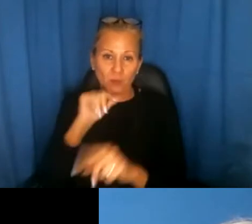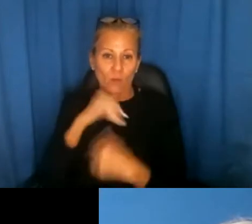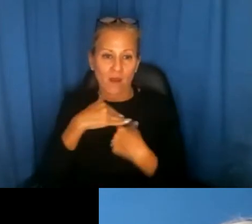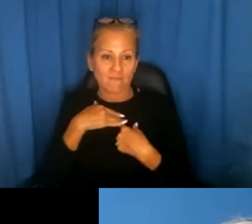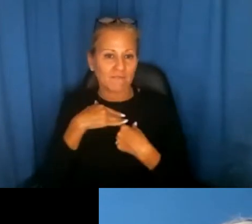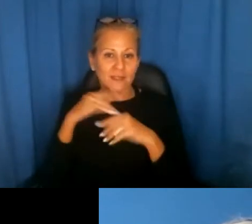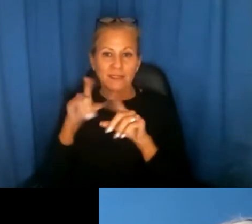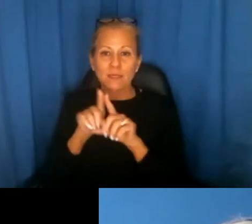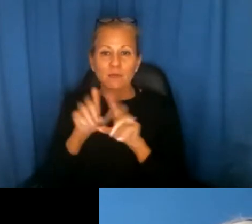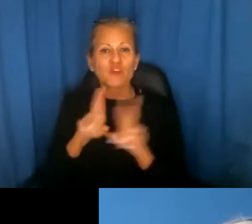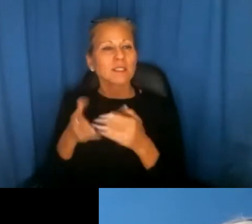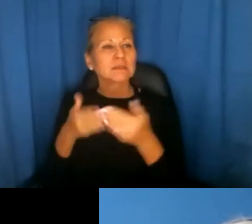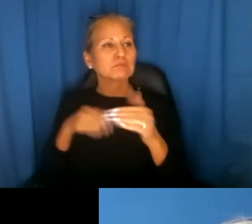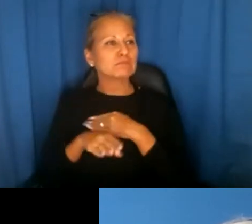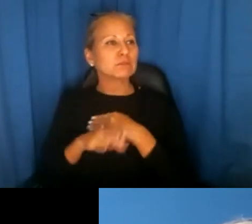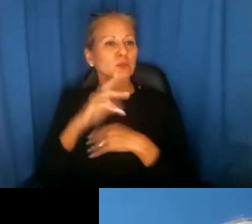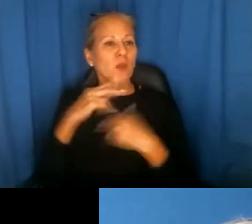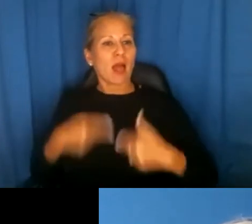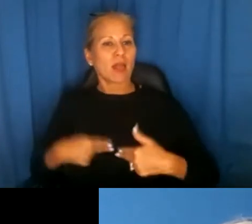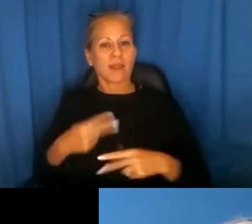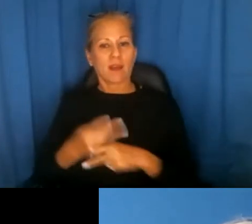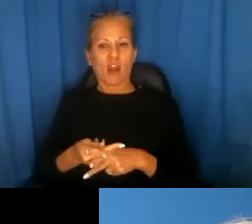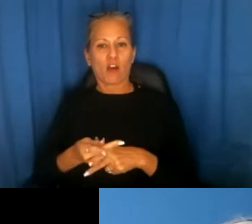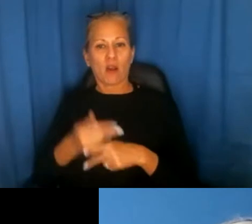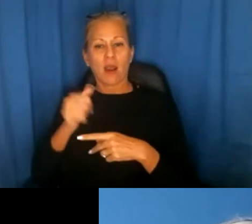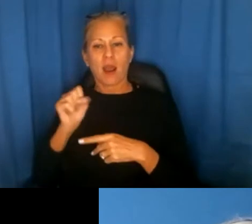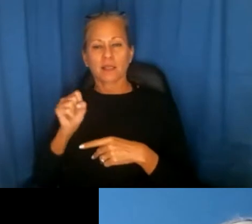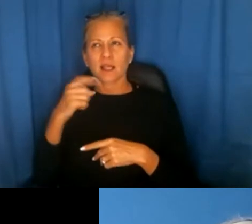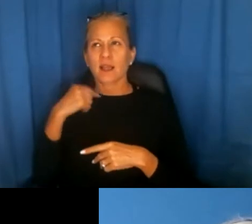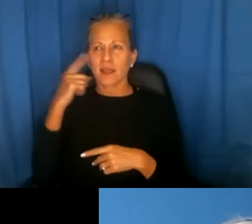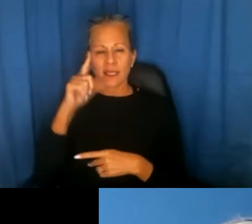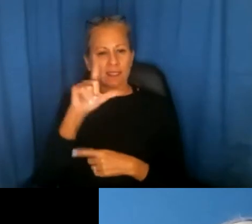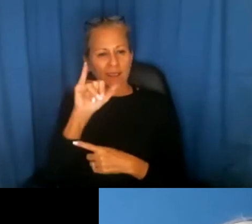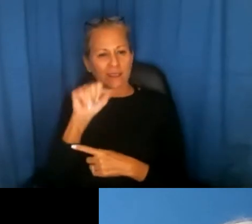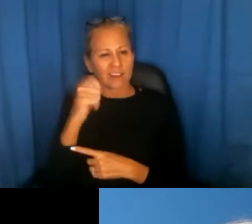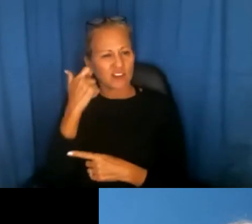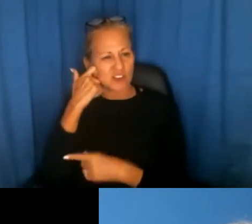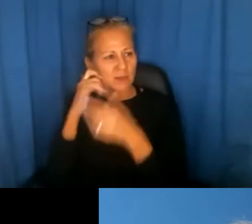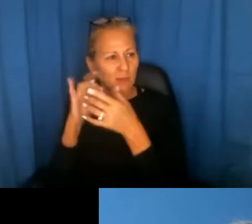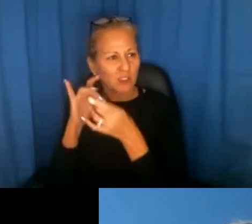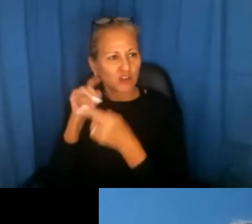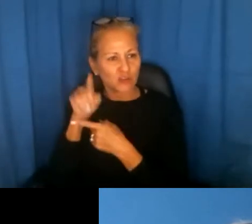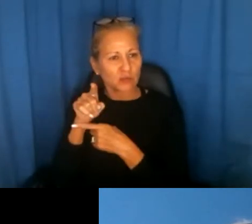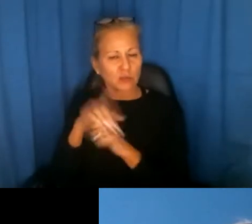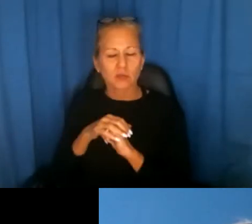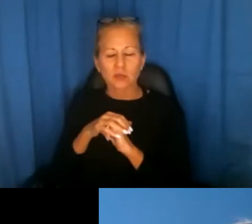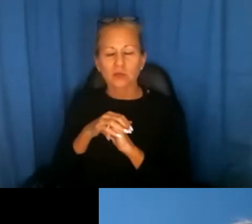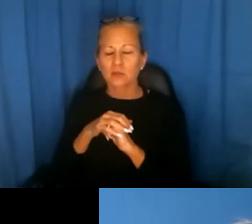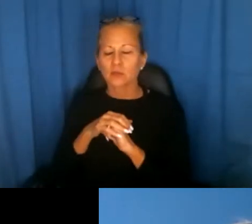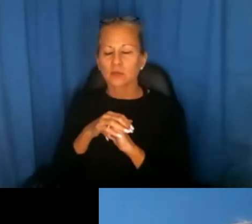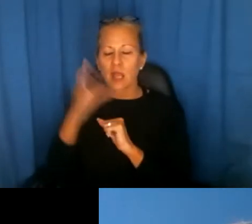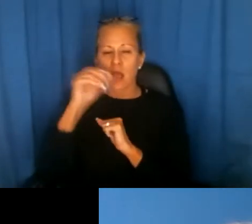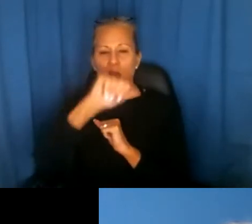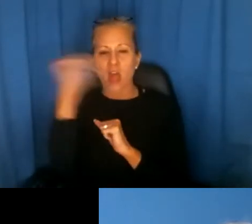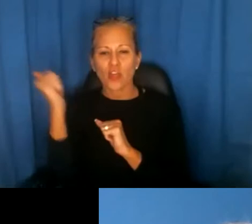ready access as to health care as I believe it was Lisa pointed out earlier. And the other